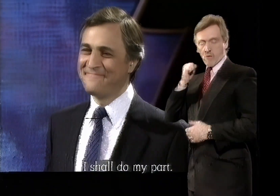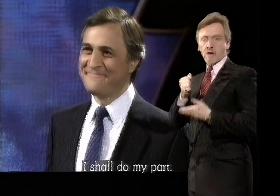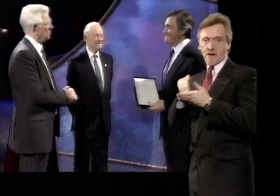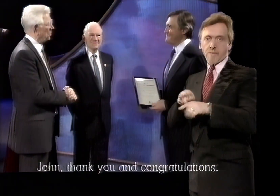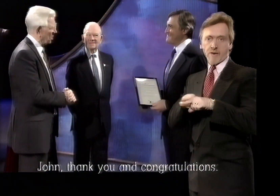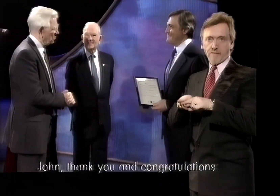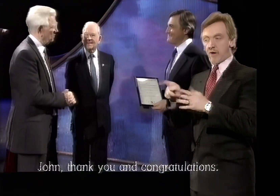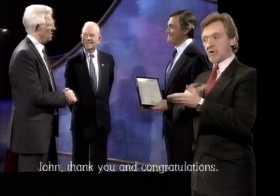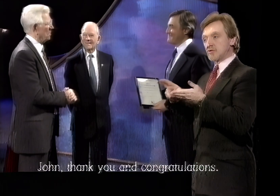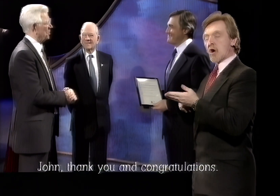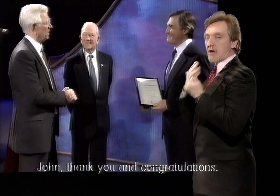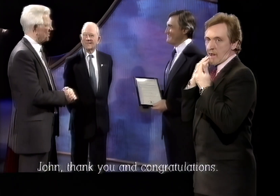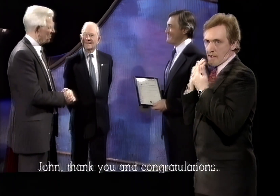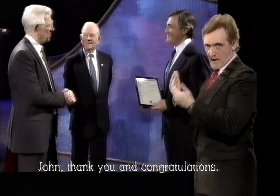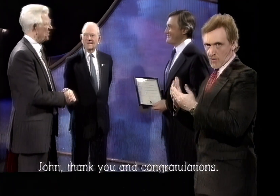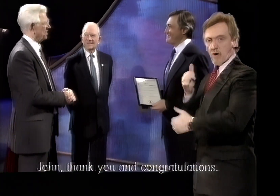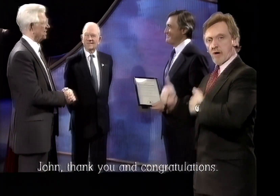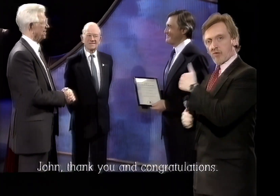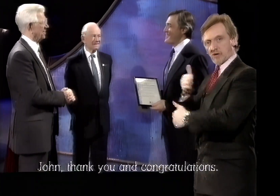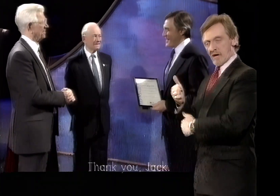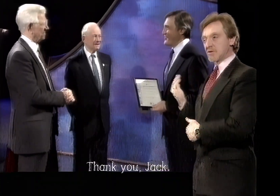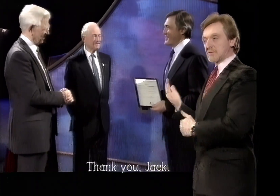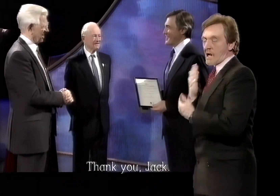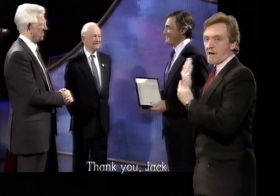John, thank you very much and congratulations again. Thank you Jack. Thank you.